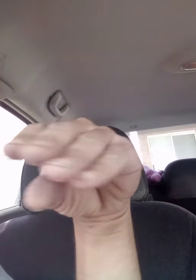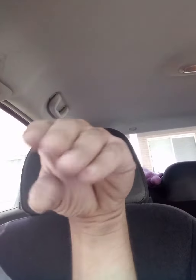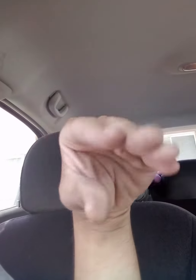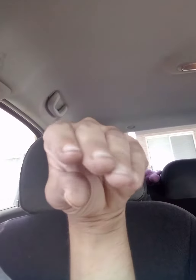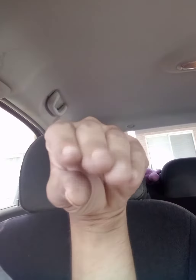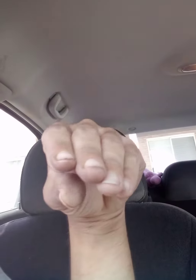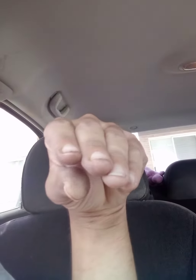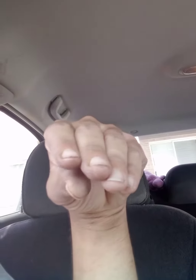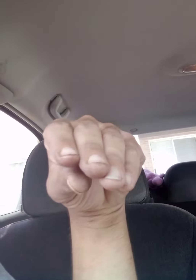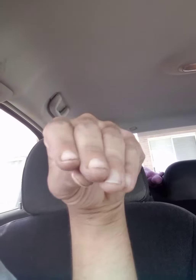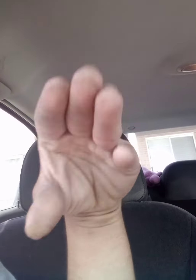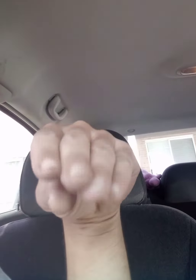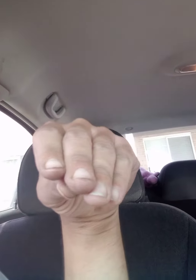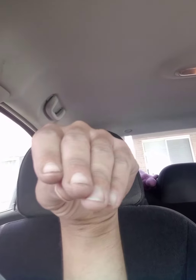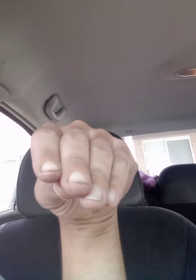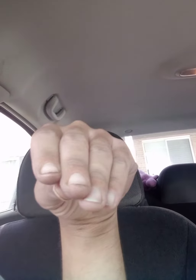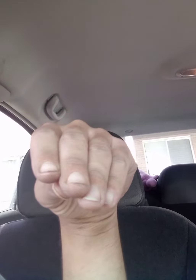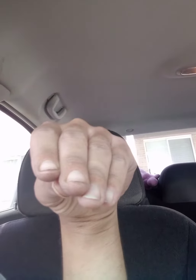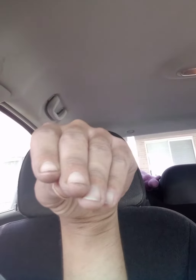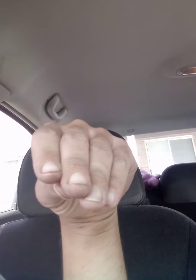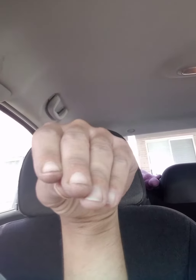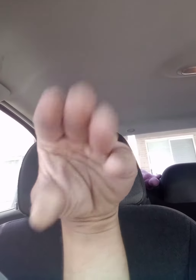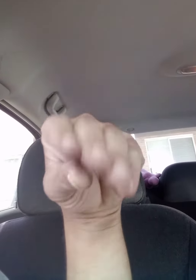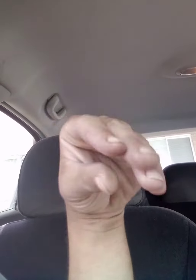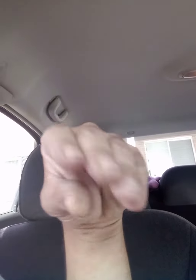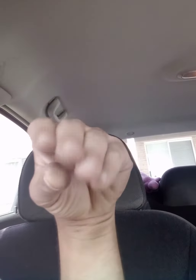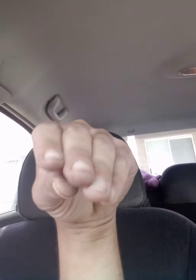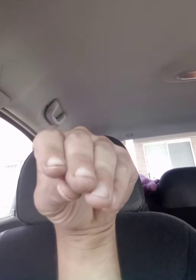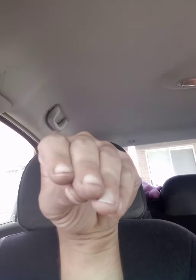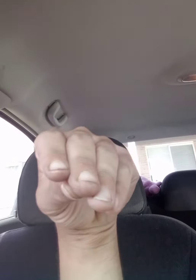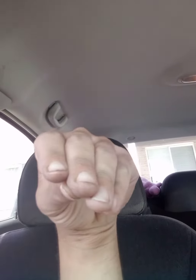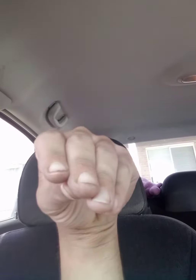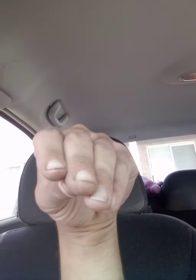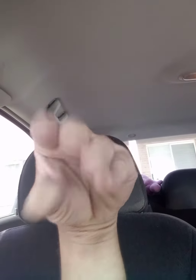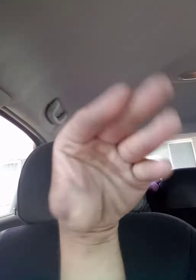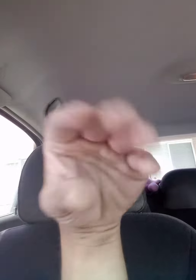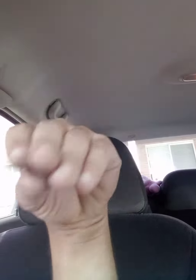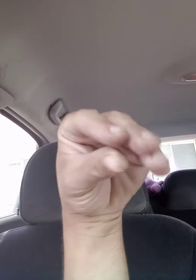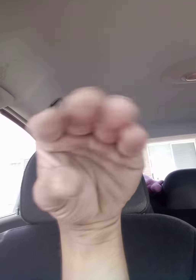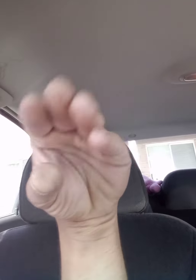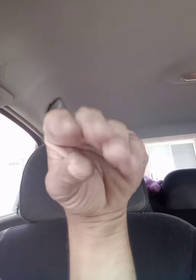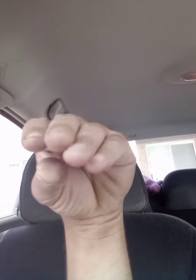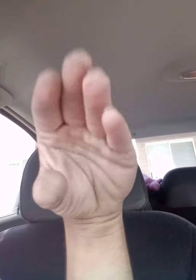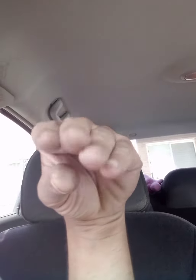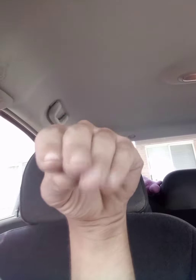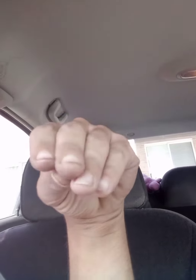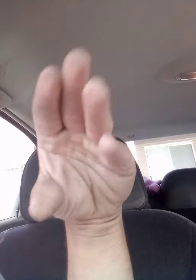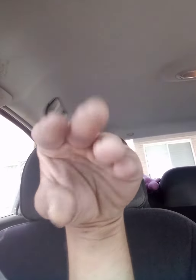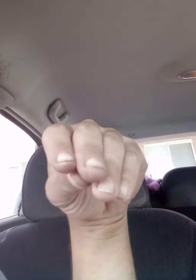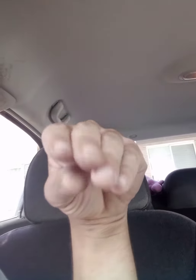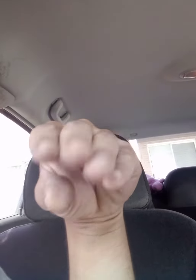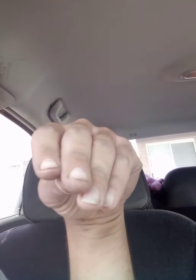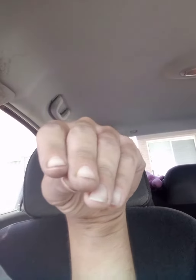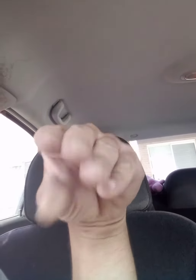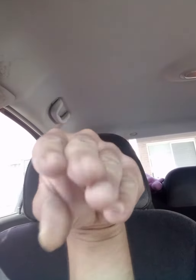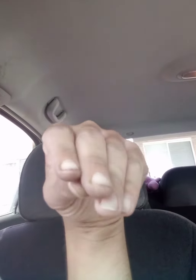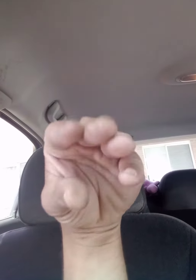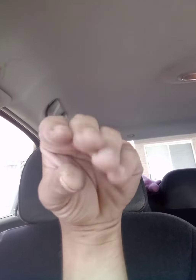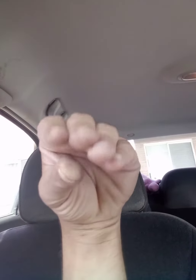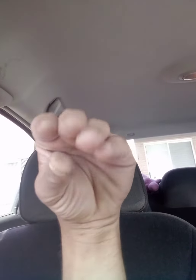inconvenience but um meanwhile you know shit y'all be seeing me every now and then so uh yeah just want y'all let